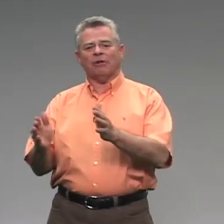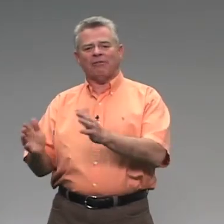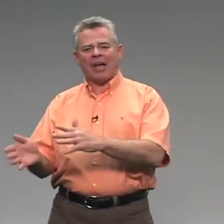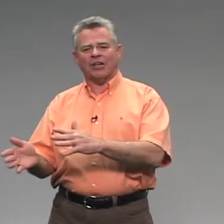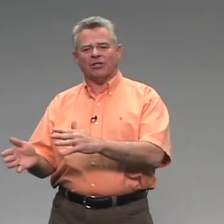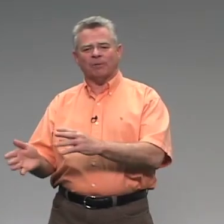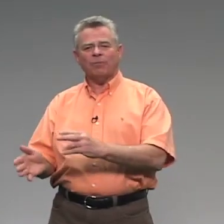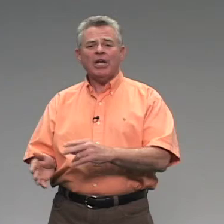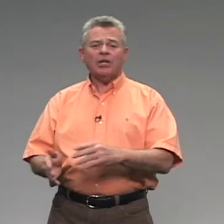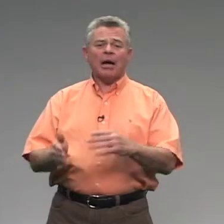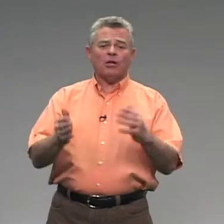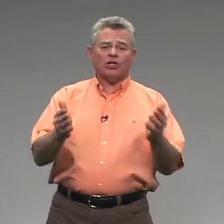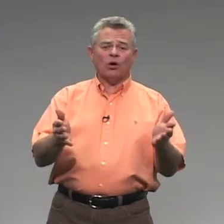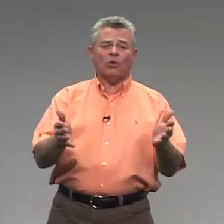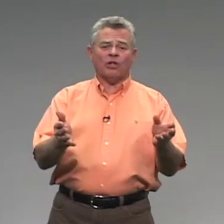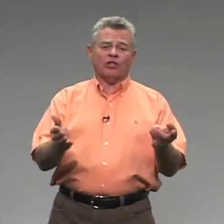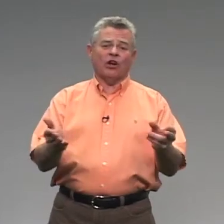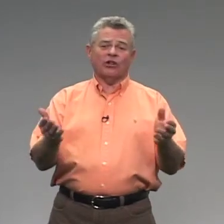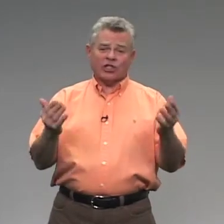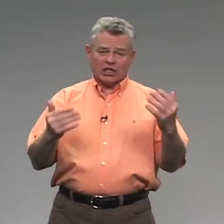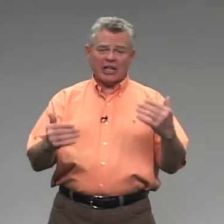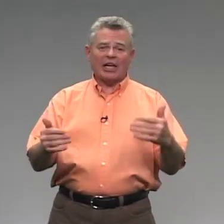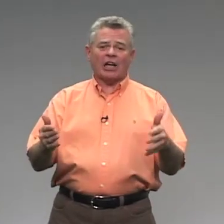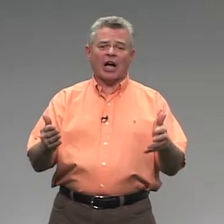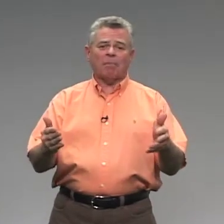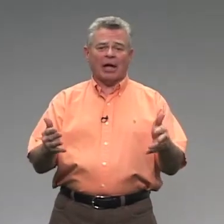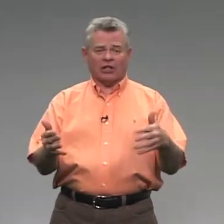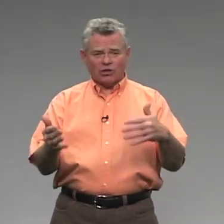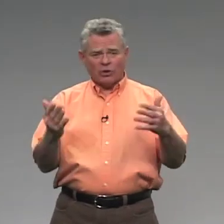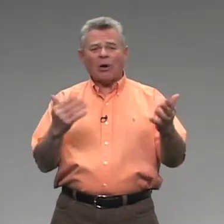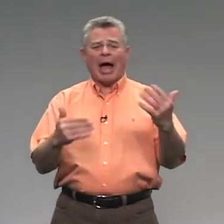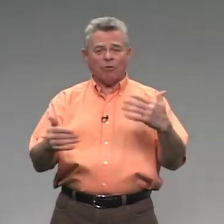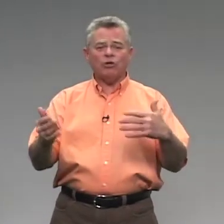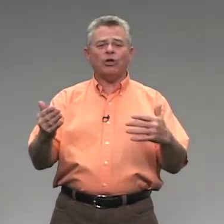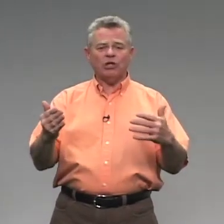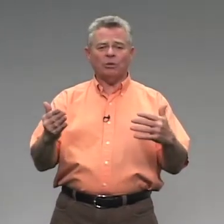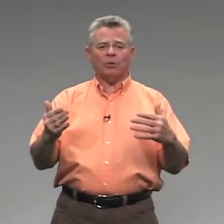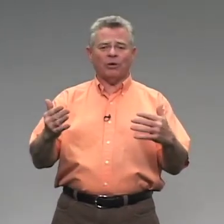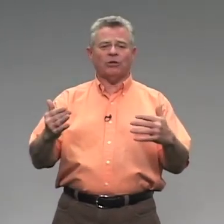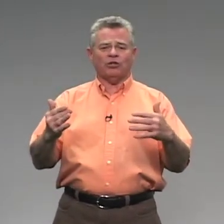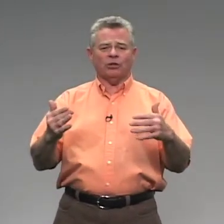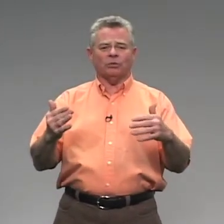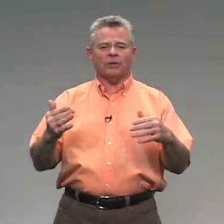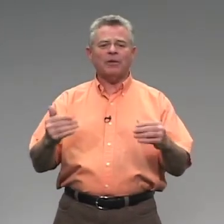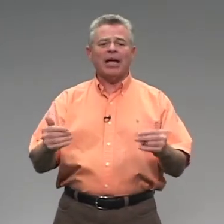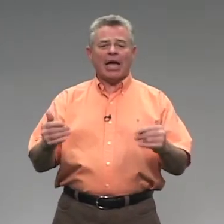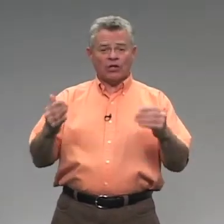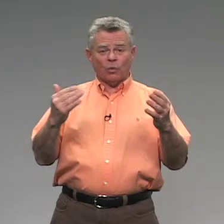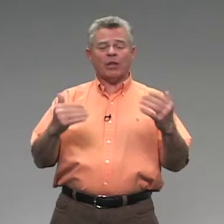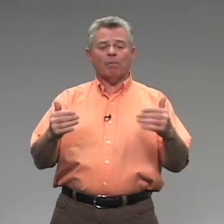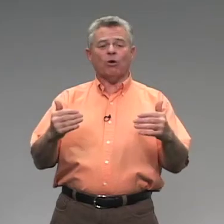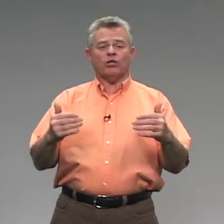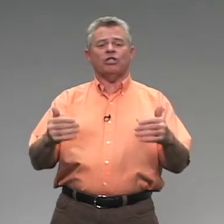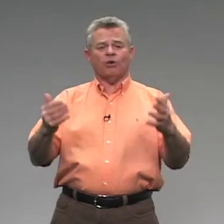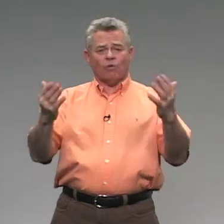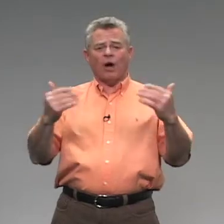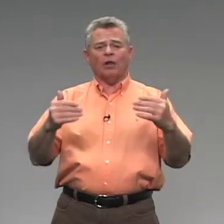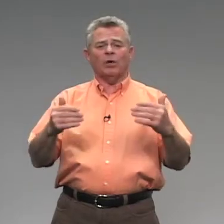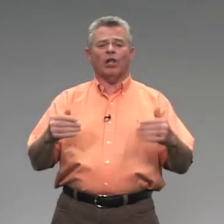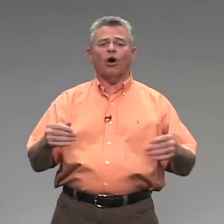and faster. Now I'm going to show you the song singing at a cappella, showing you how you can do it with your children and doing the motions. So follow along